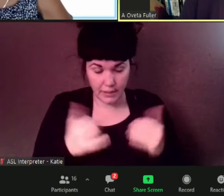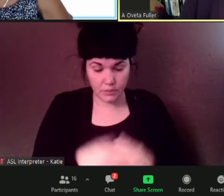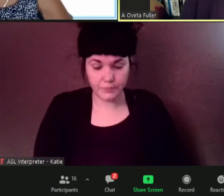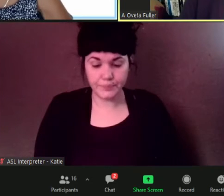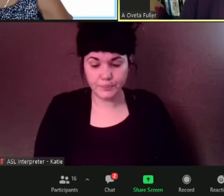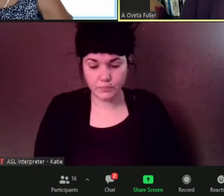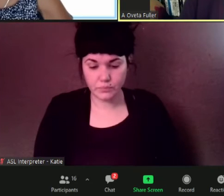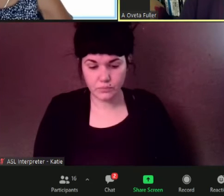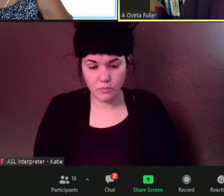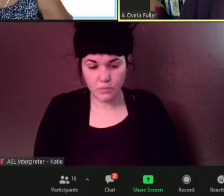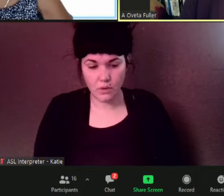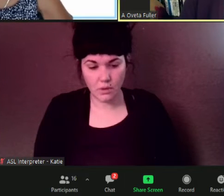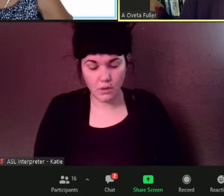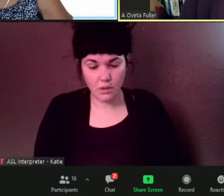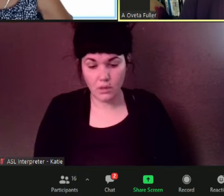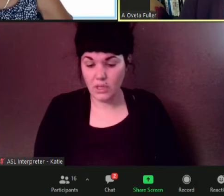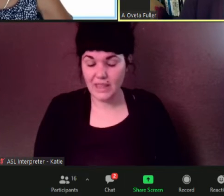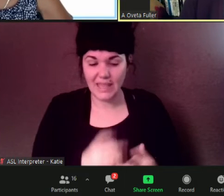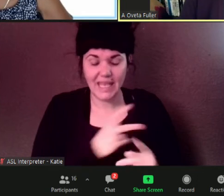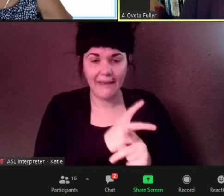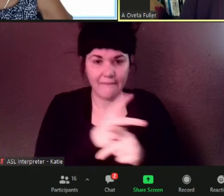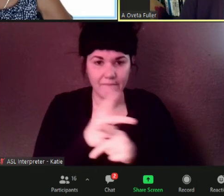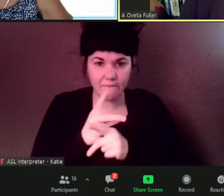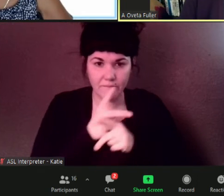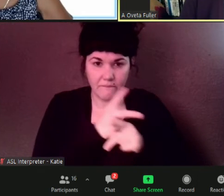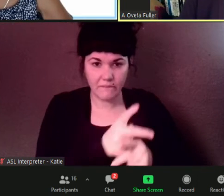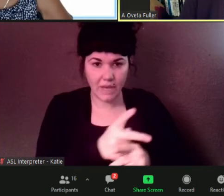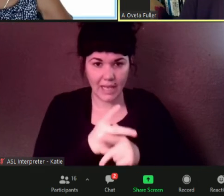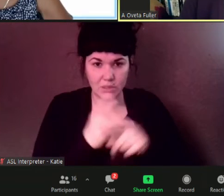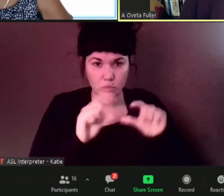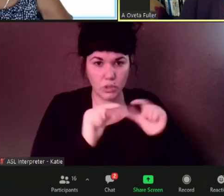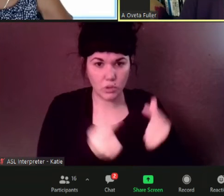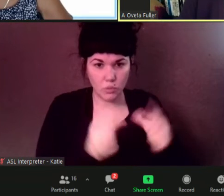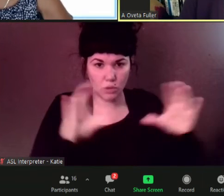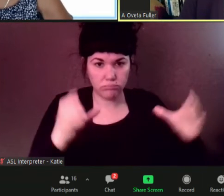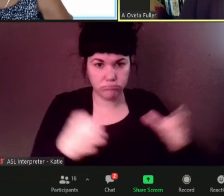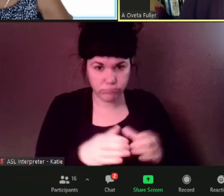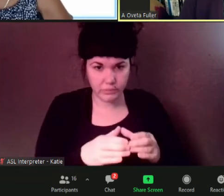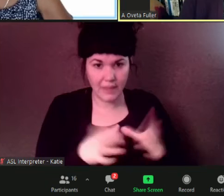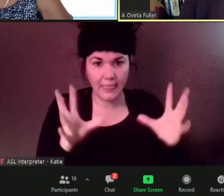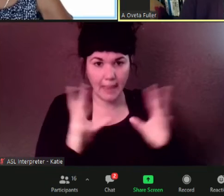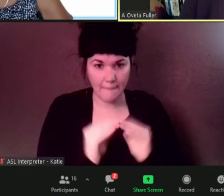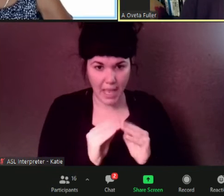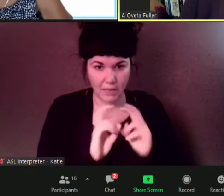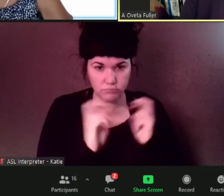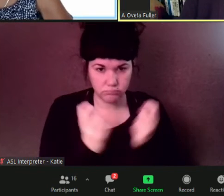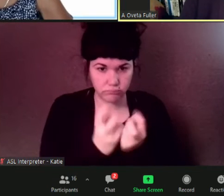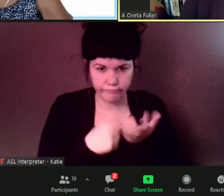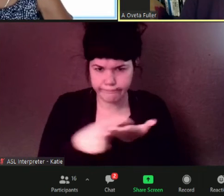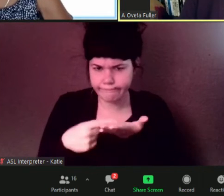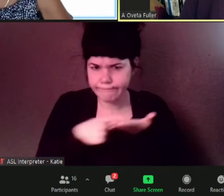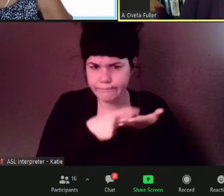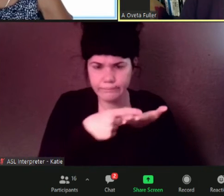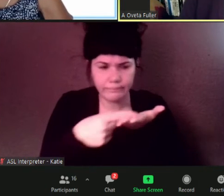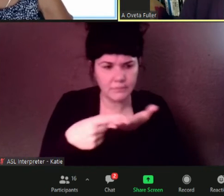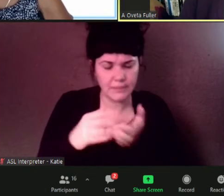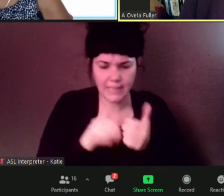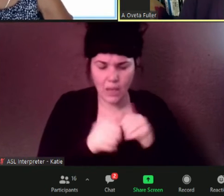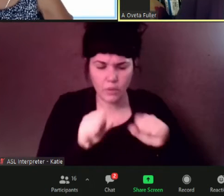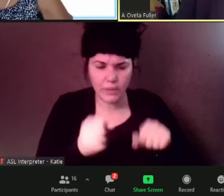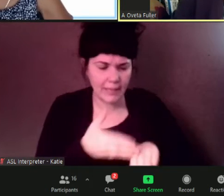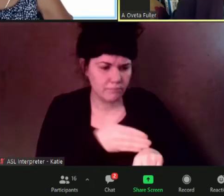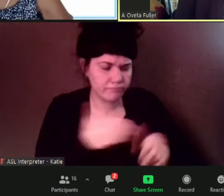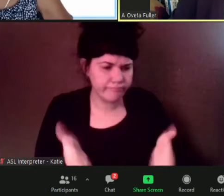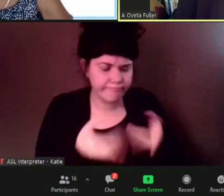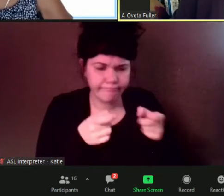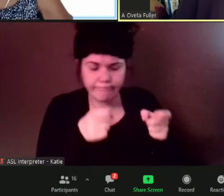need to discuss what would be needed and there's some of us that urge that whatever we could do to expedite that process uh